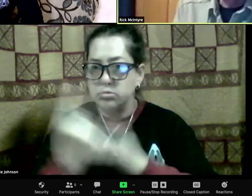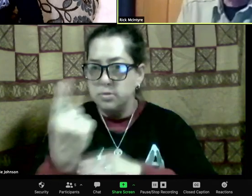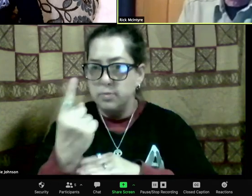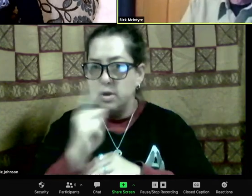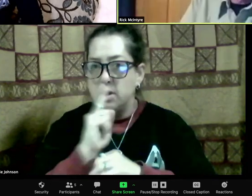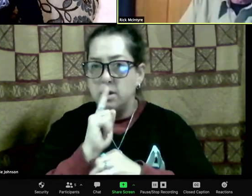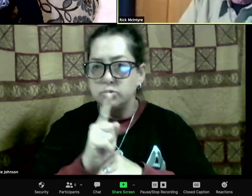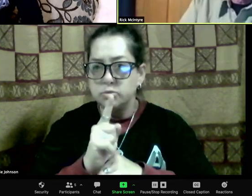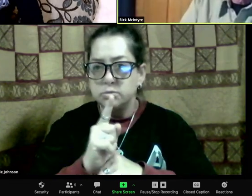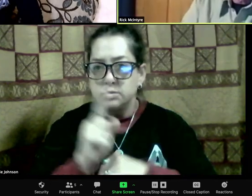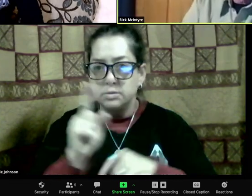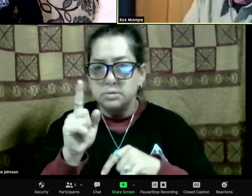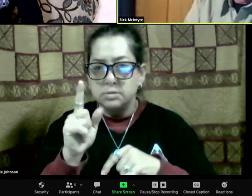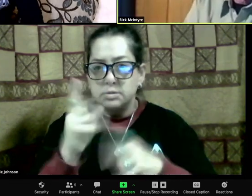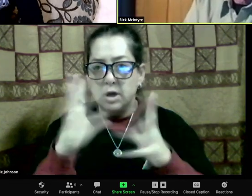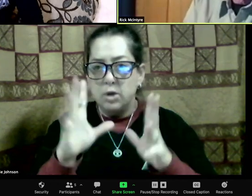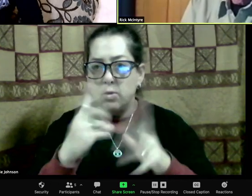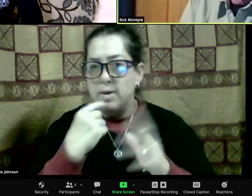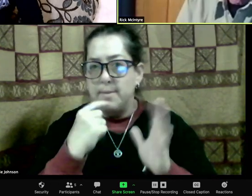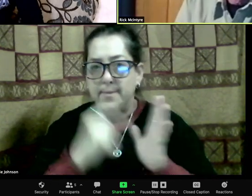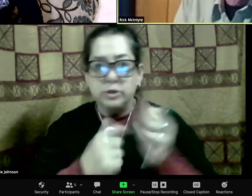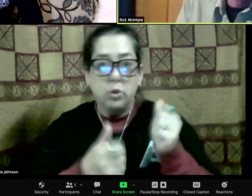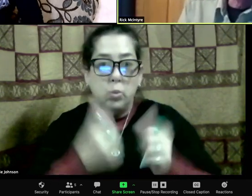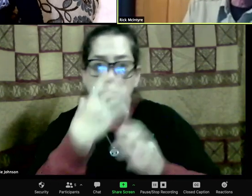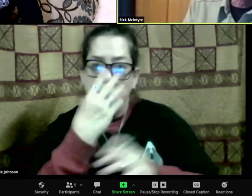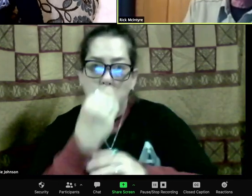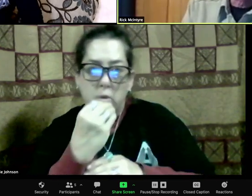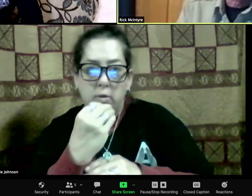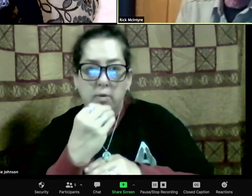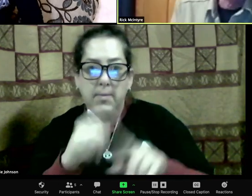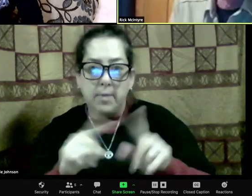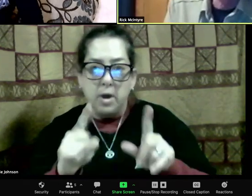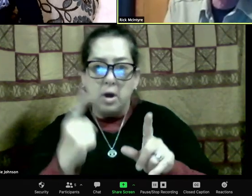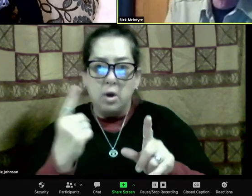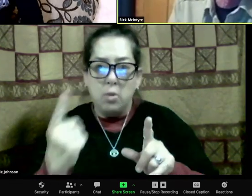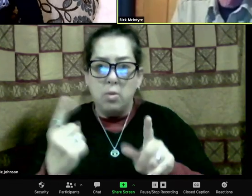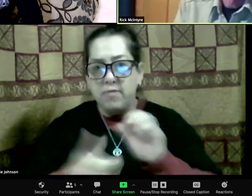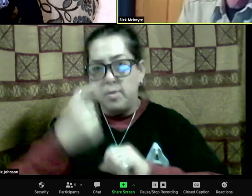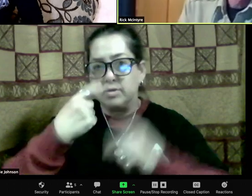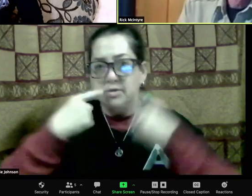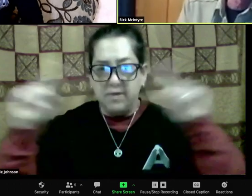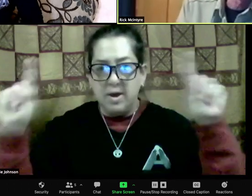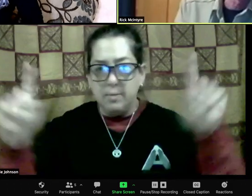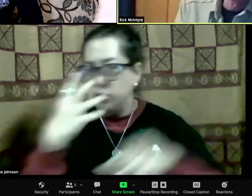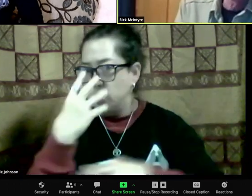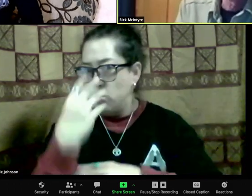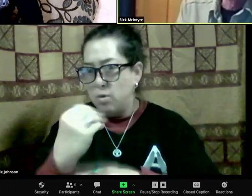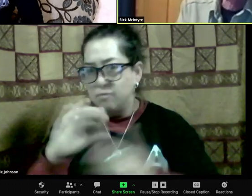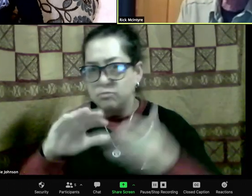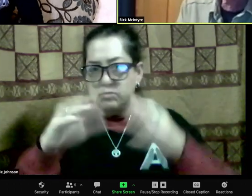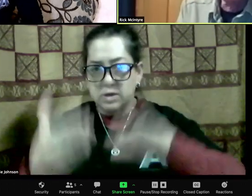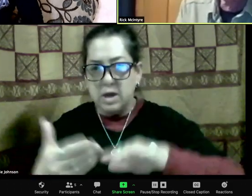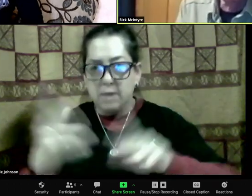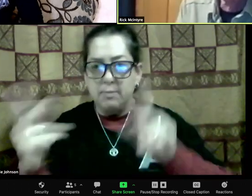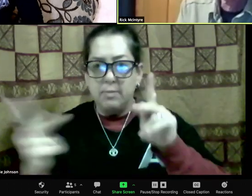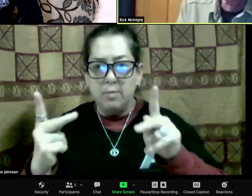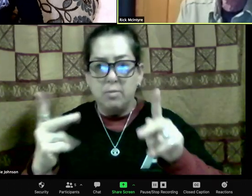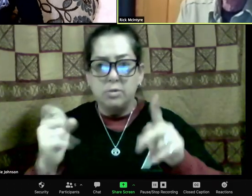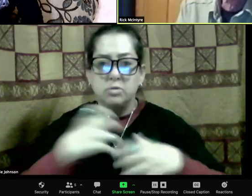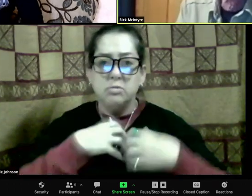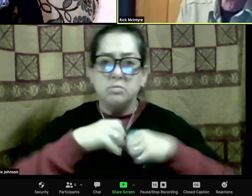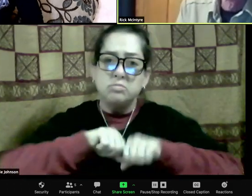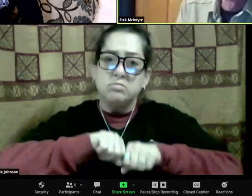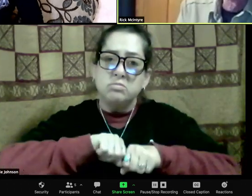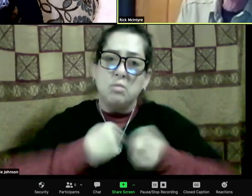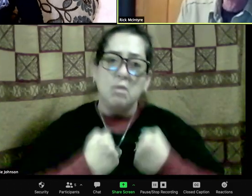novel, she fictionalized it, and of course, that was Uncle Tom's Cabin. And that was what changed America.